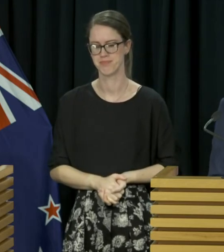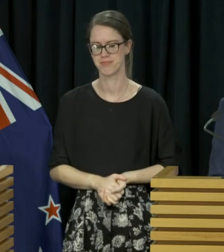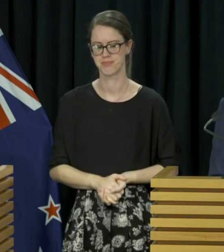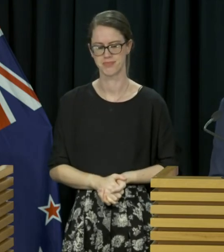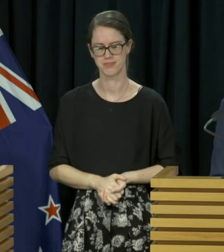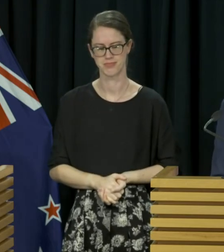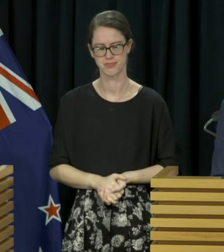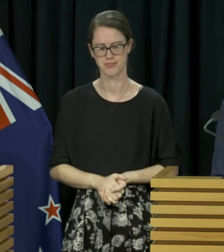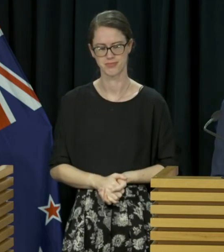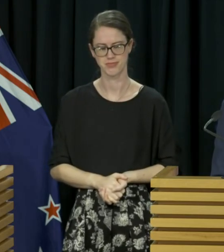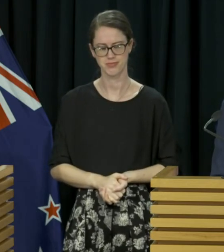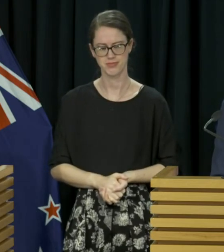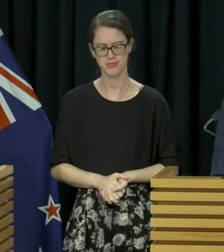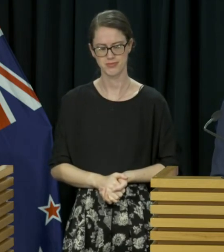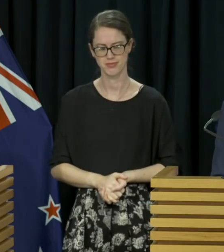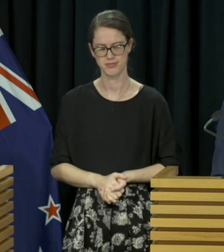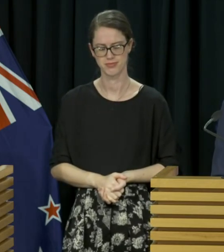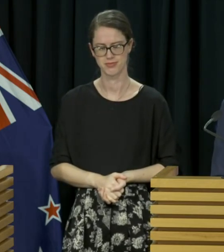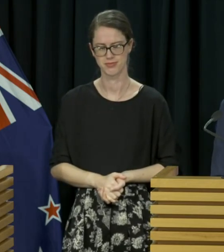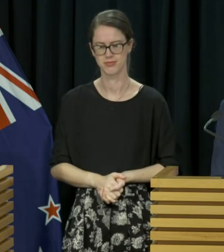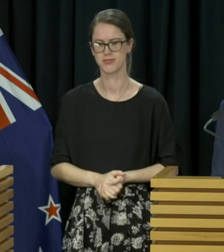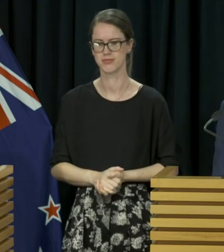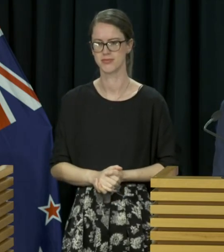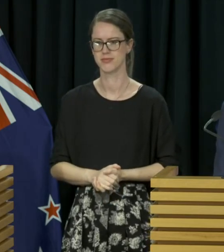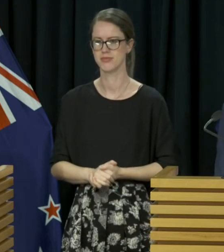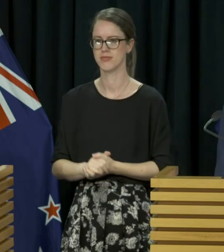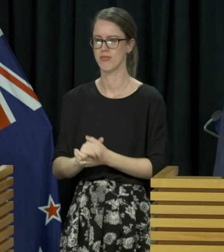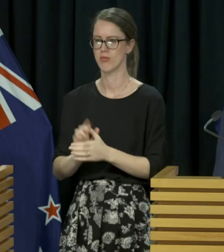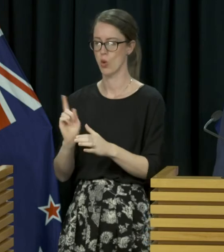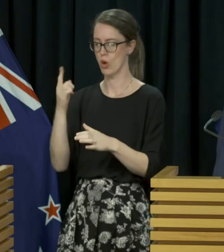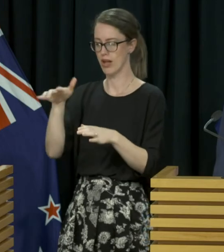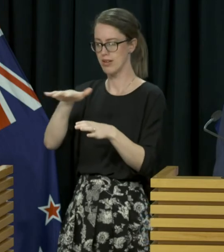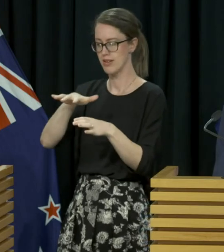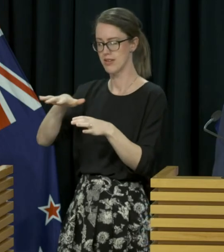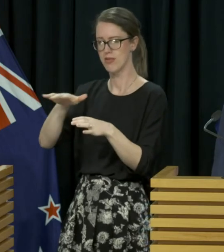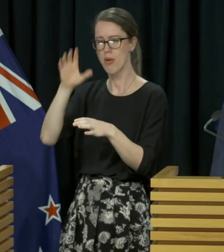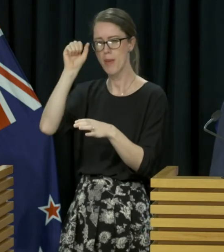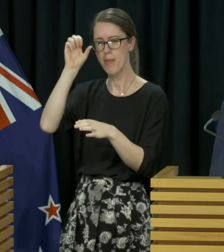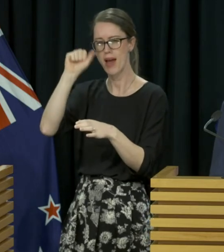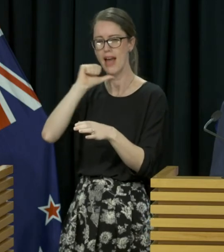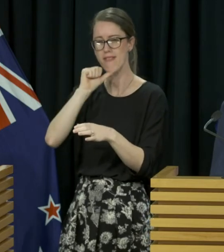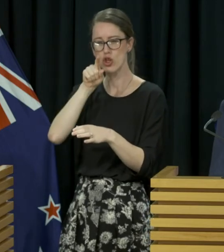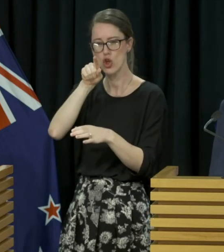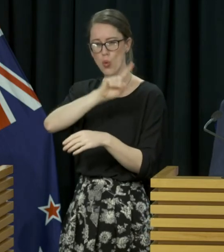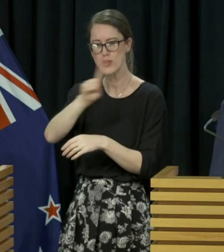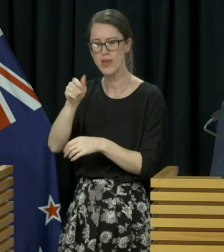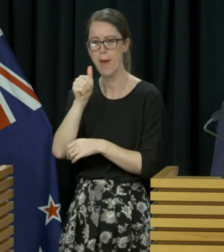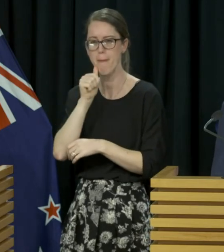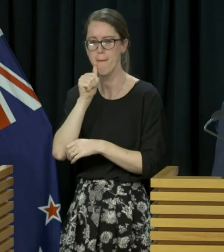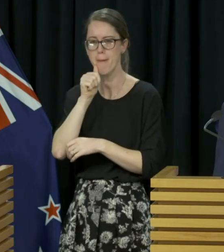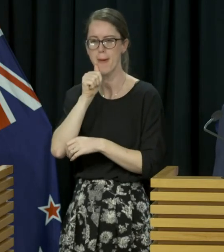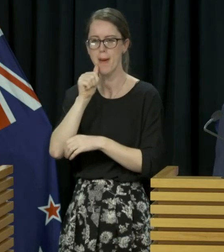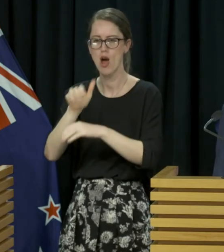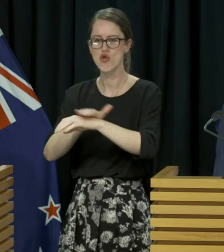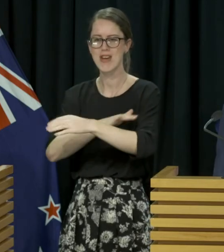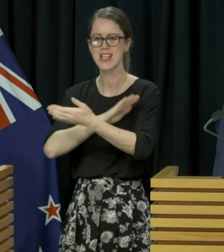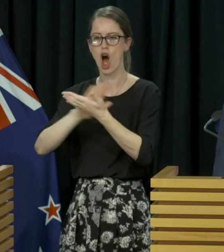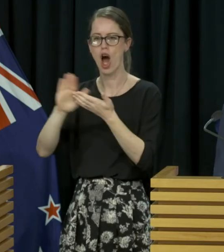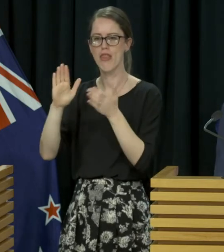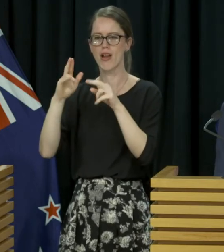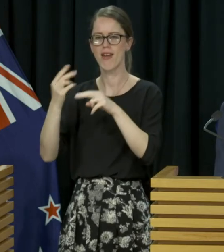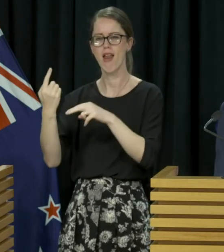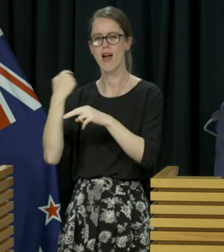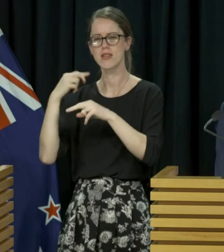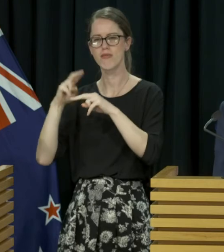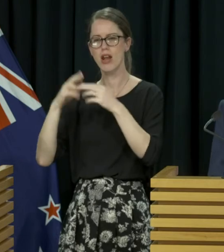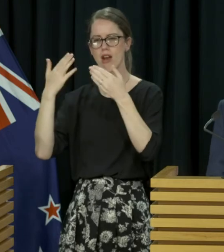Just a reminder regarding the cases in Auckland anyone who was at that Malt House pub in Greenhithe on Friday night if